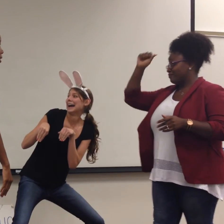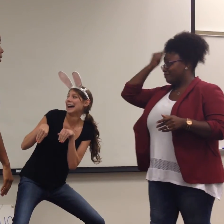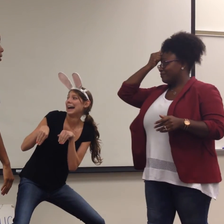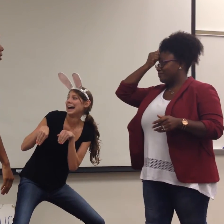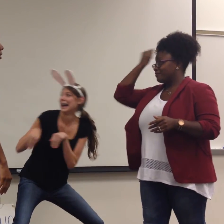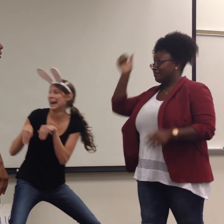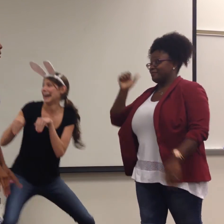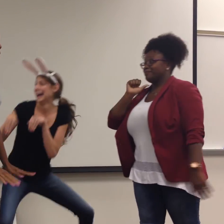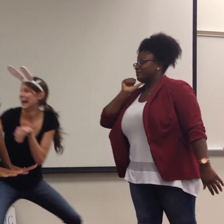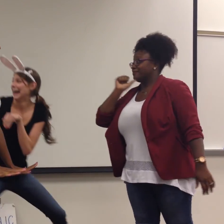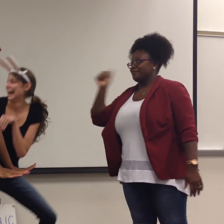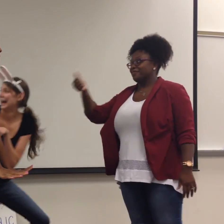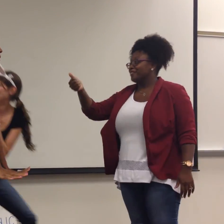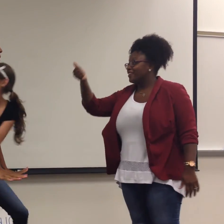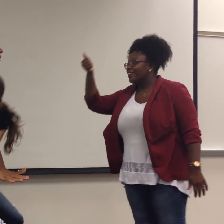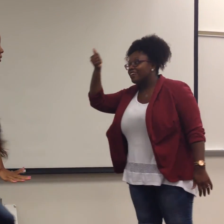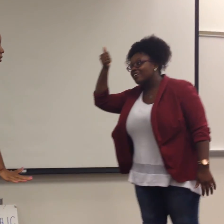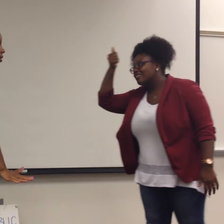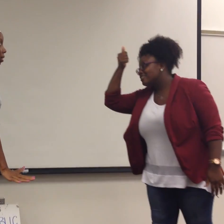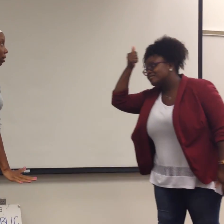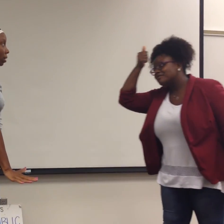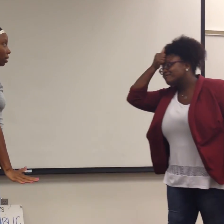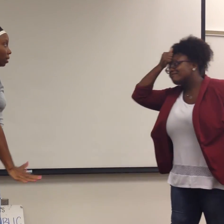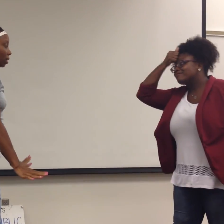bunny Don't be the bunny